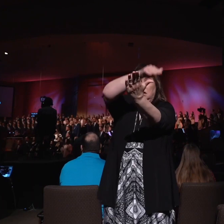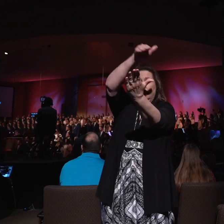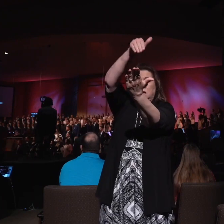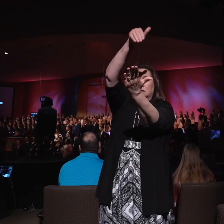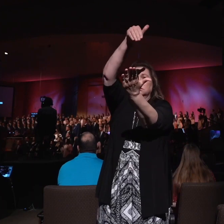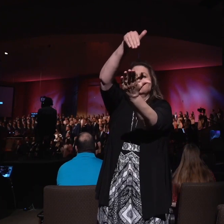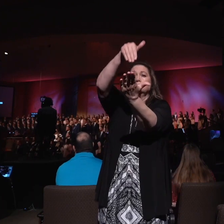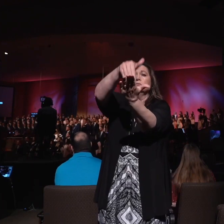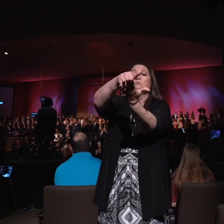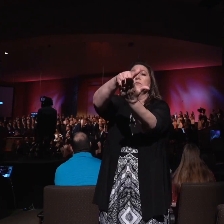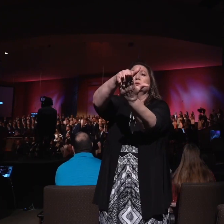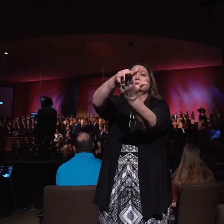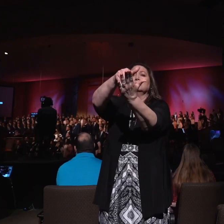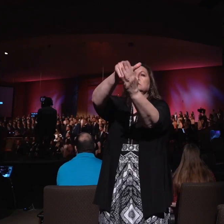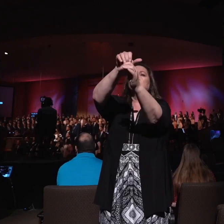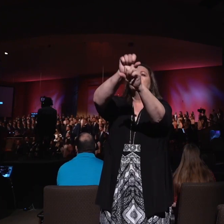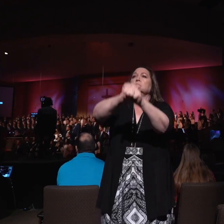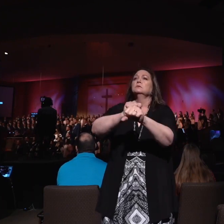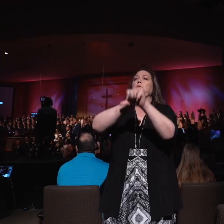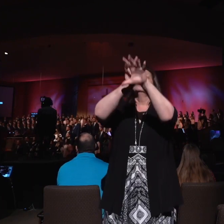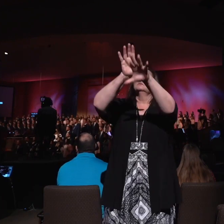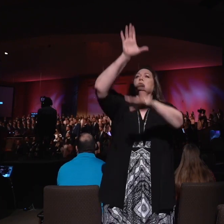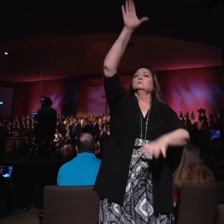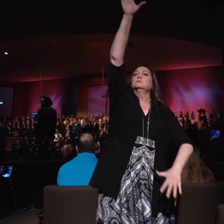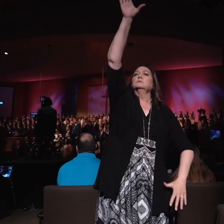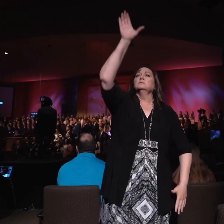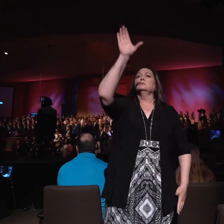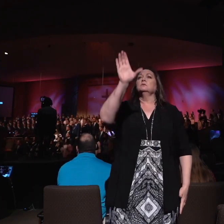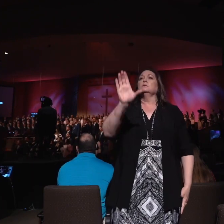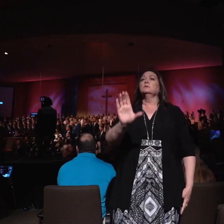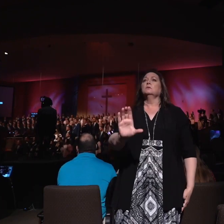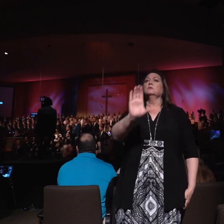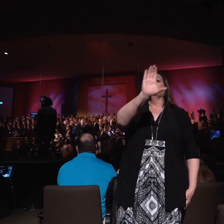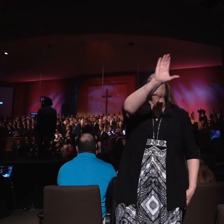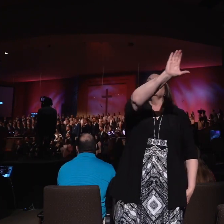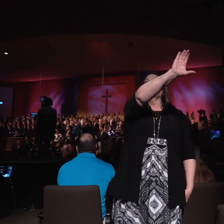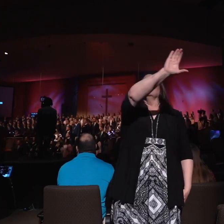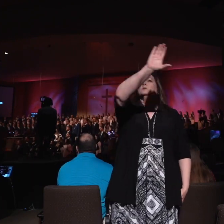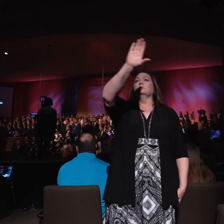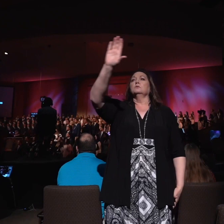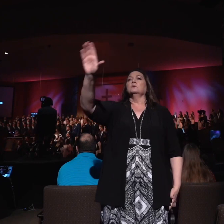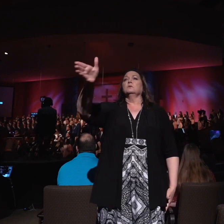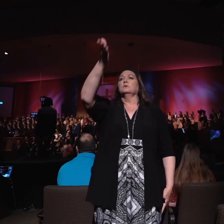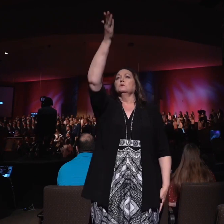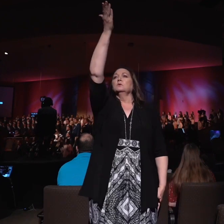On that night stands an old rugged